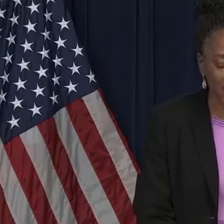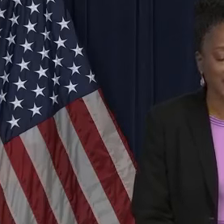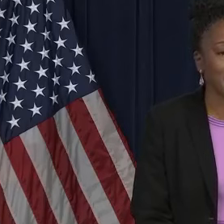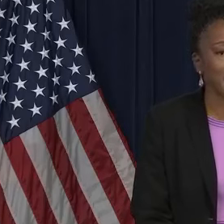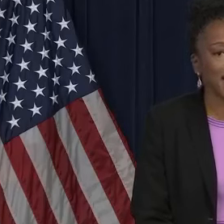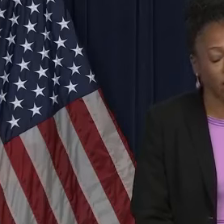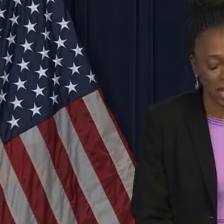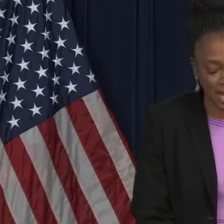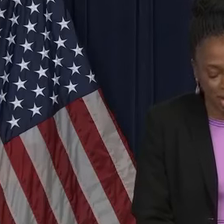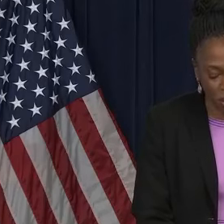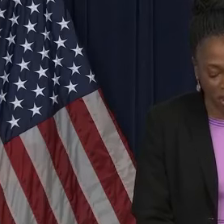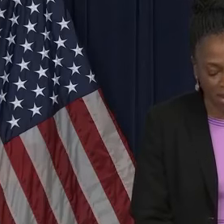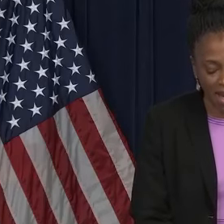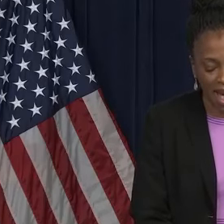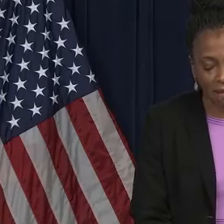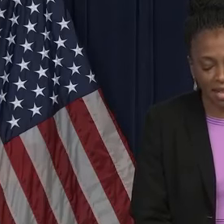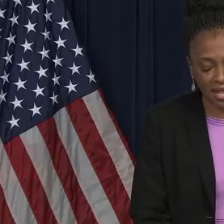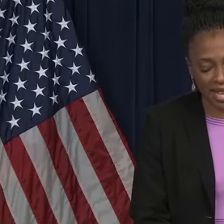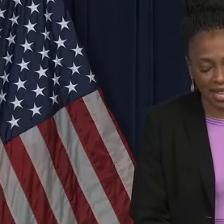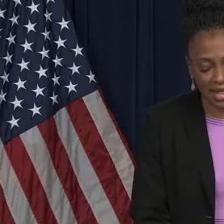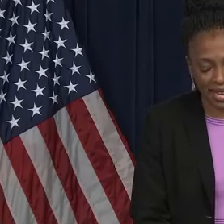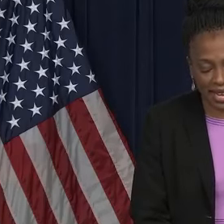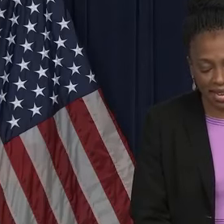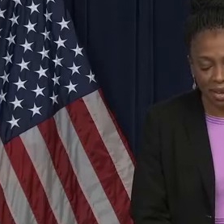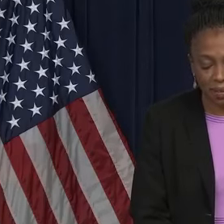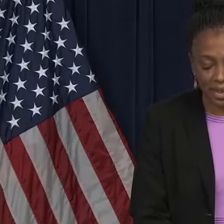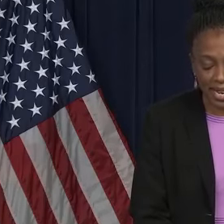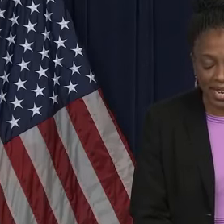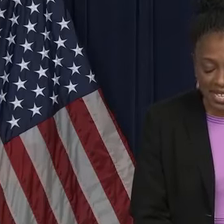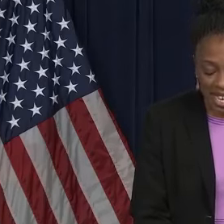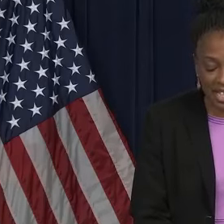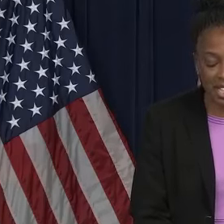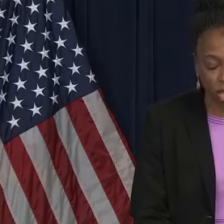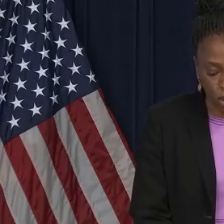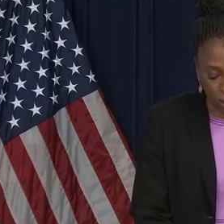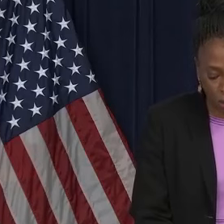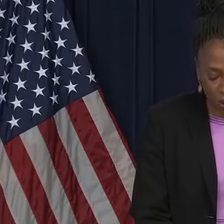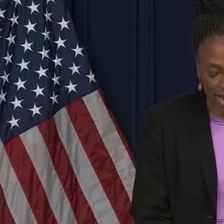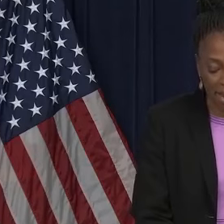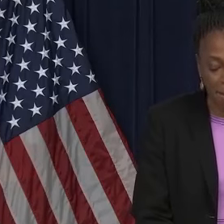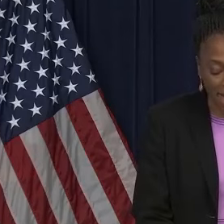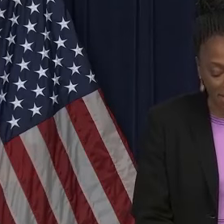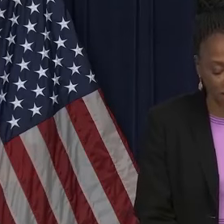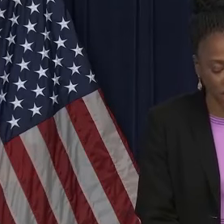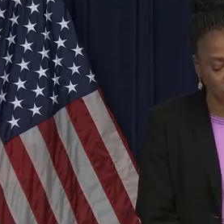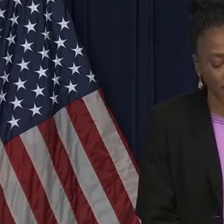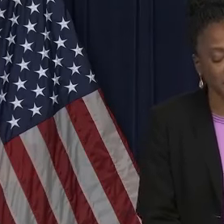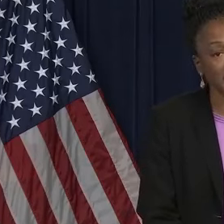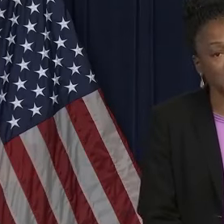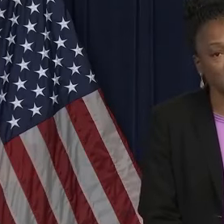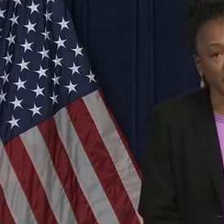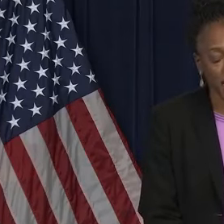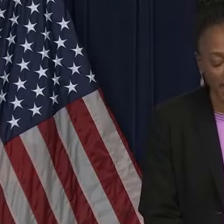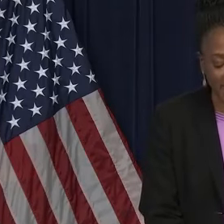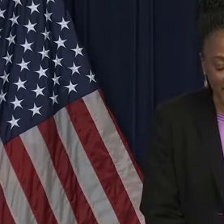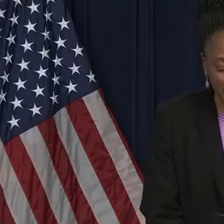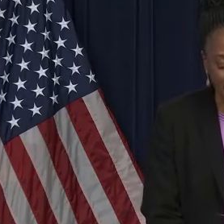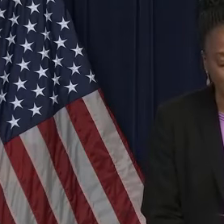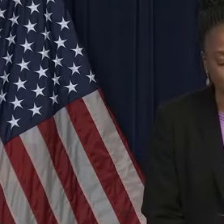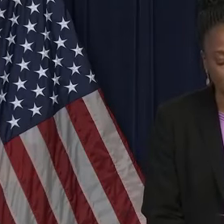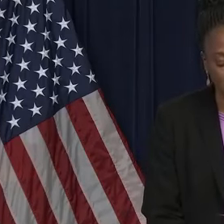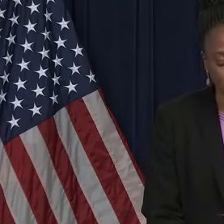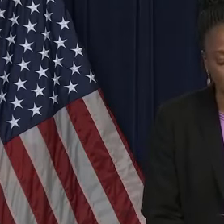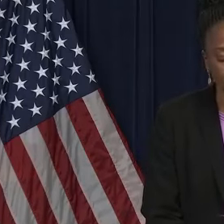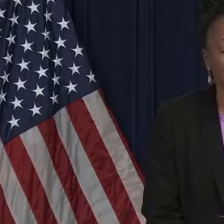emotion of the week continues as soon as we distribute more vaccines in Illinois and